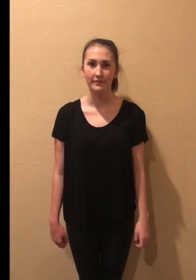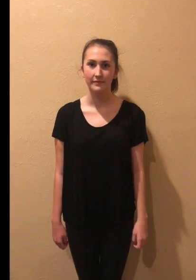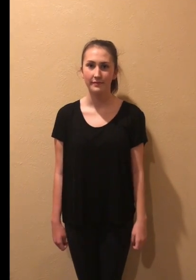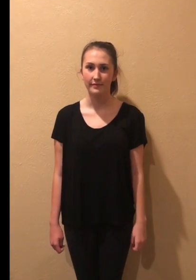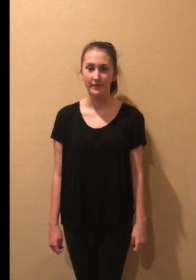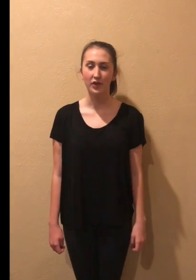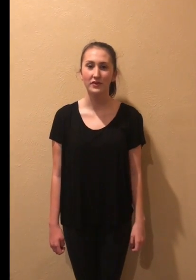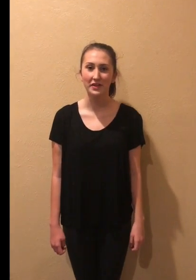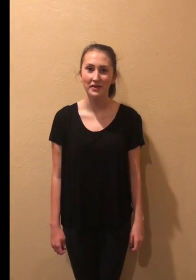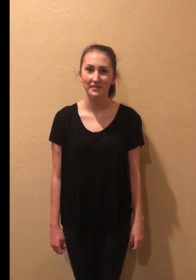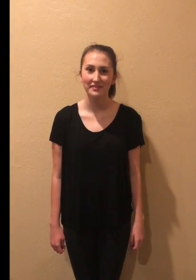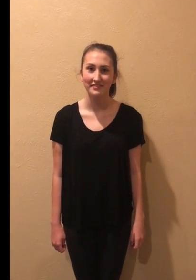Are you videoing?